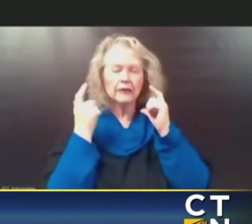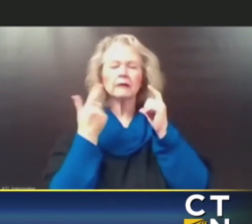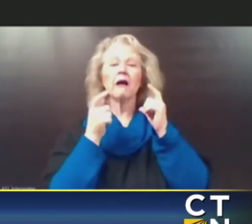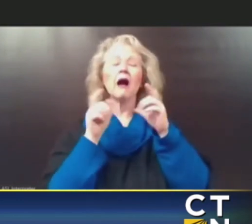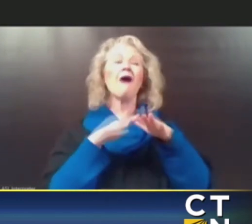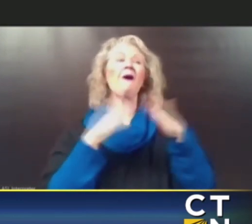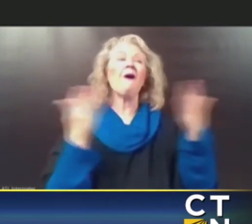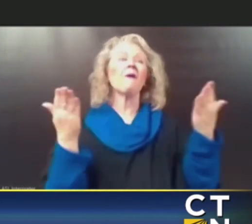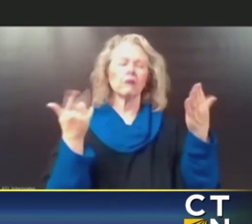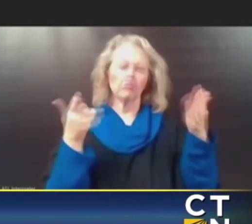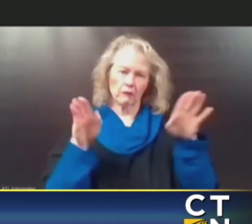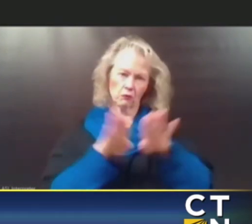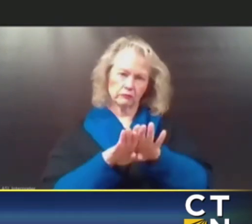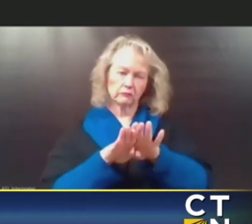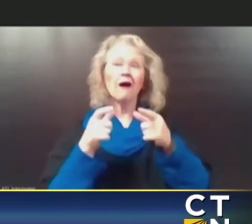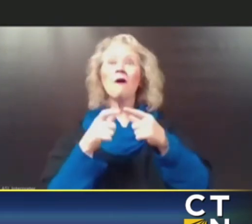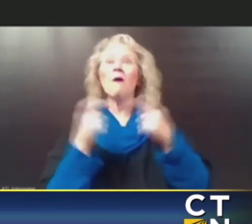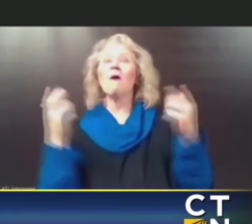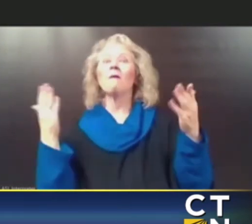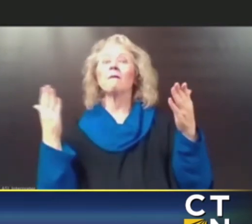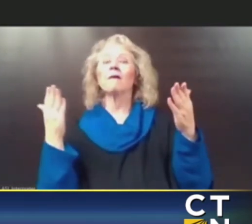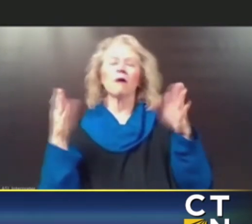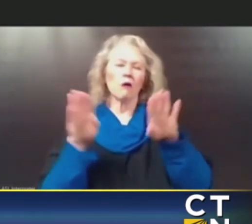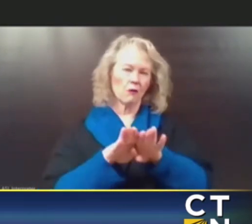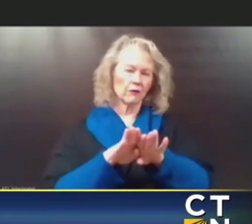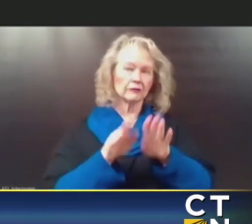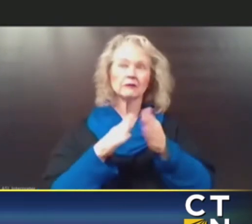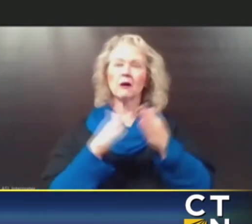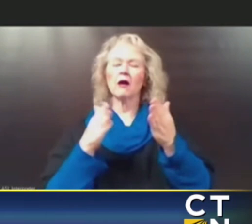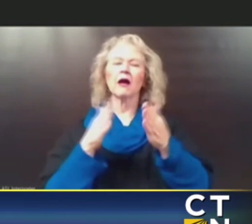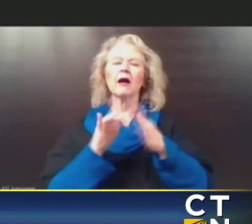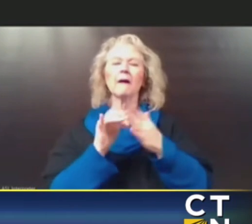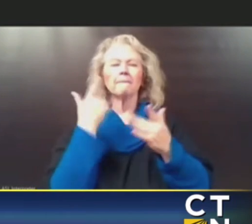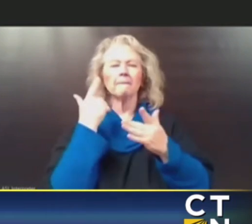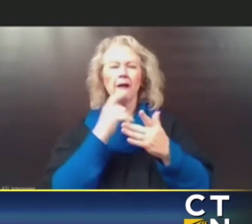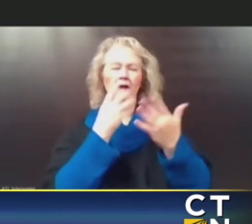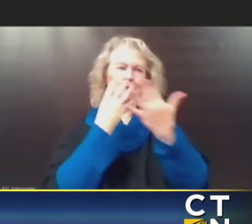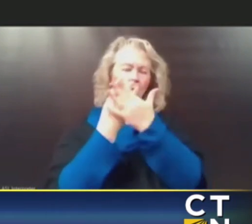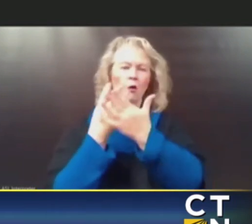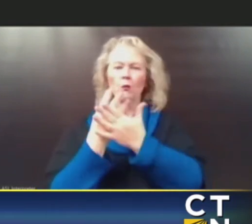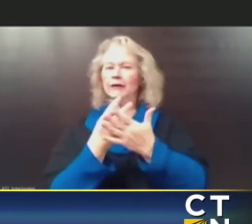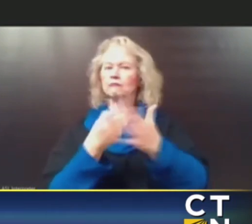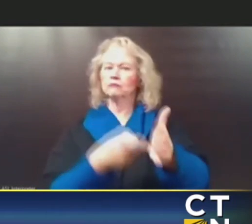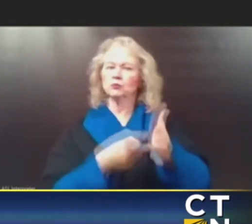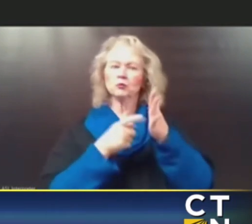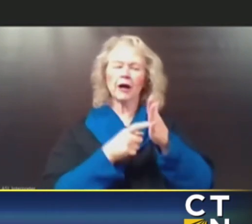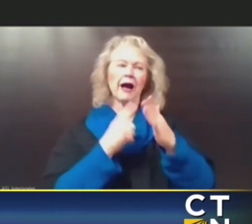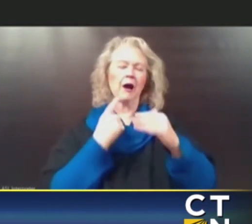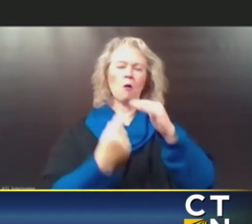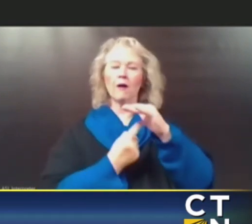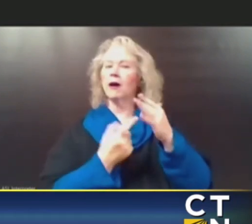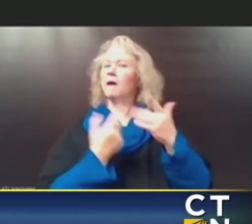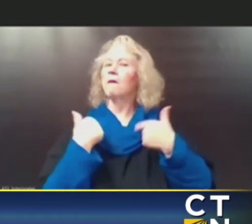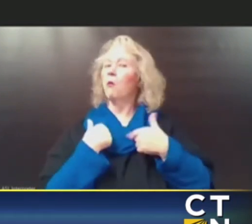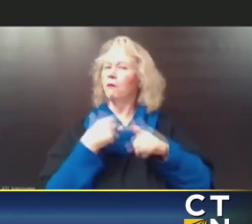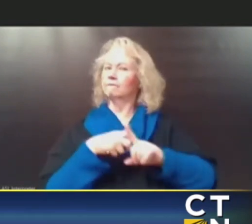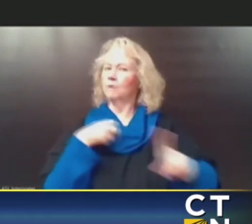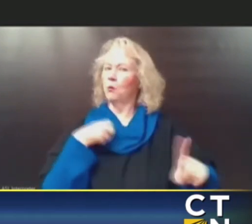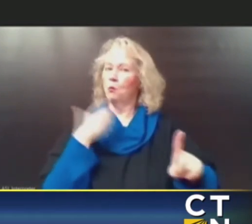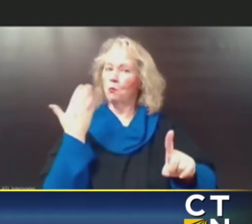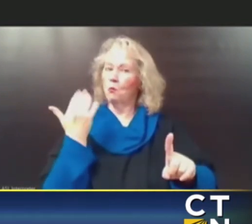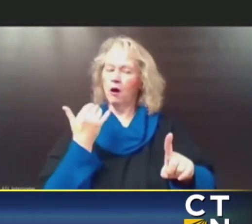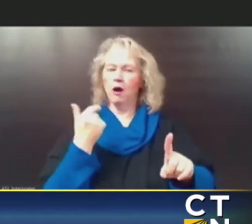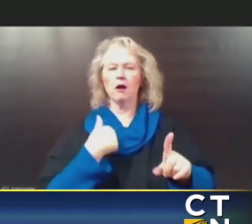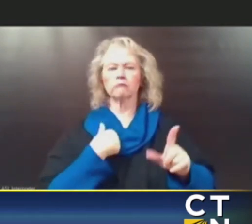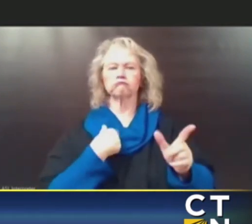with, you know, lots of quarantine and isolation, which we were able to avoid, because we have the mask requirement in